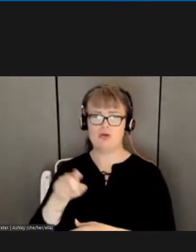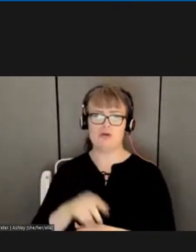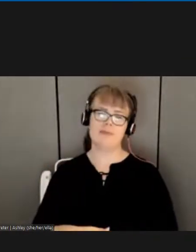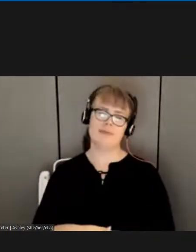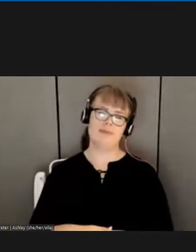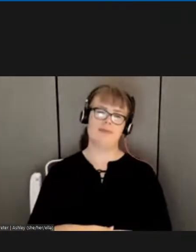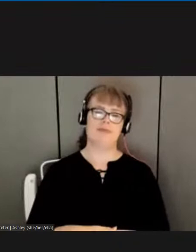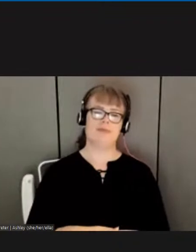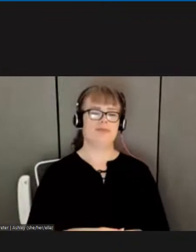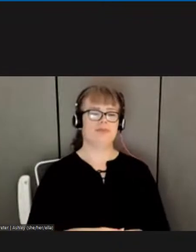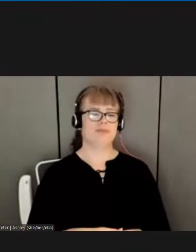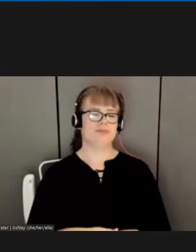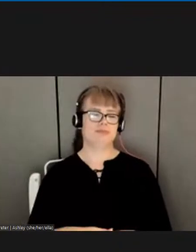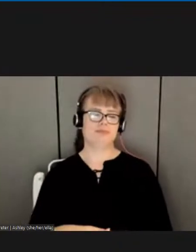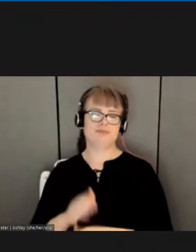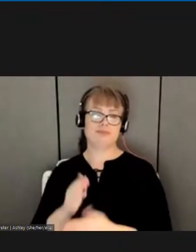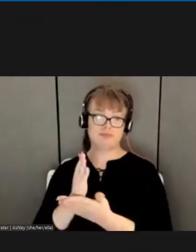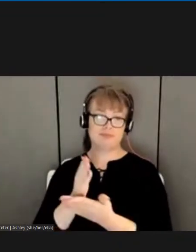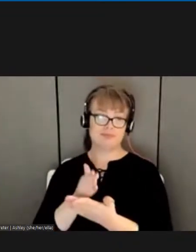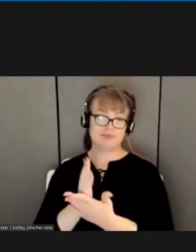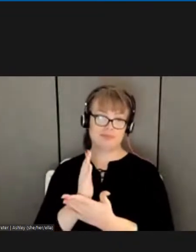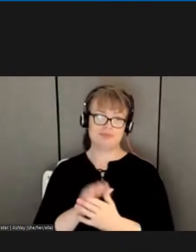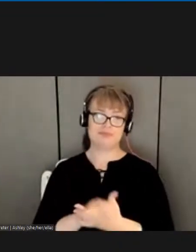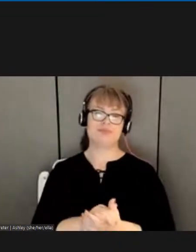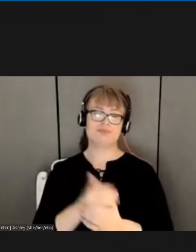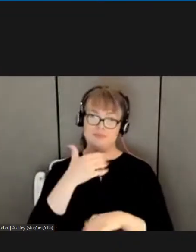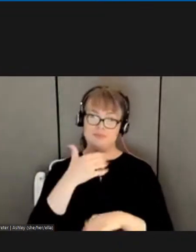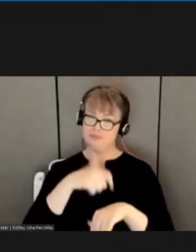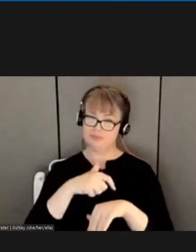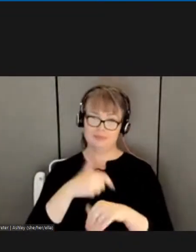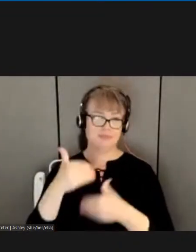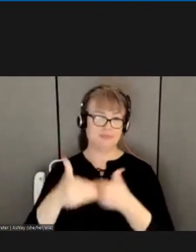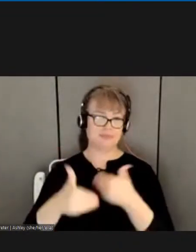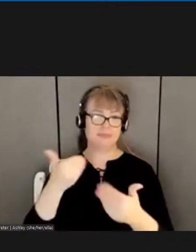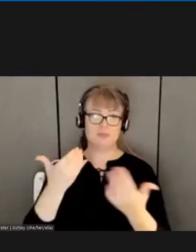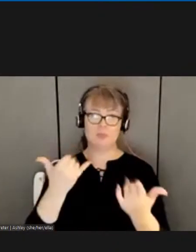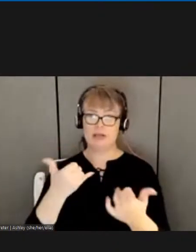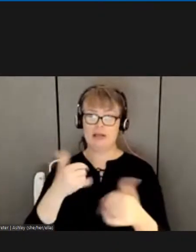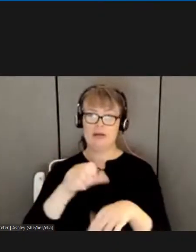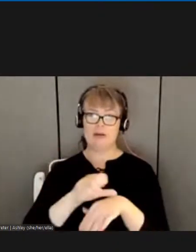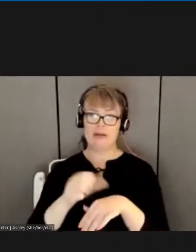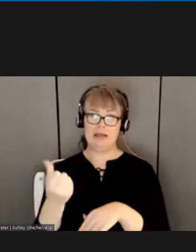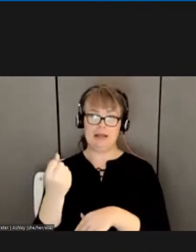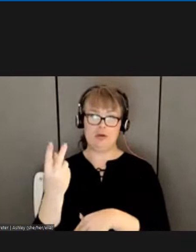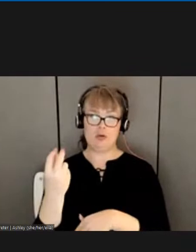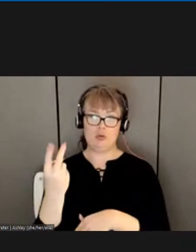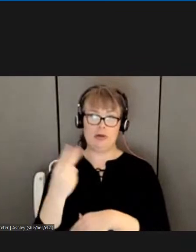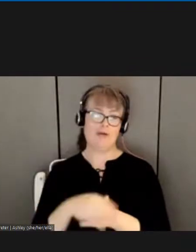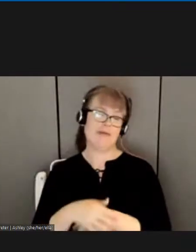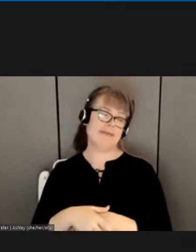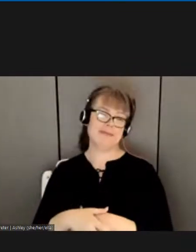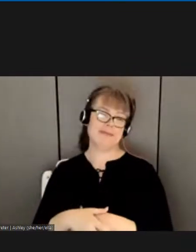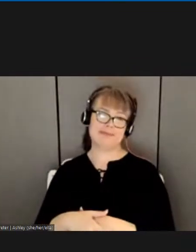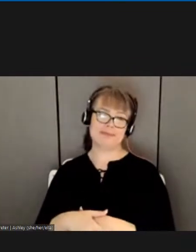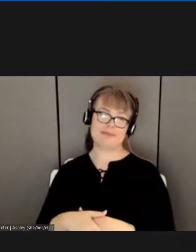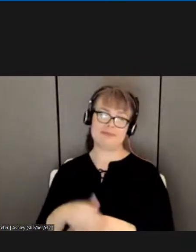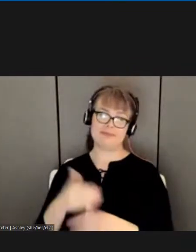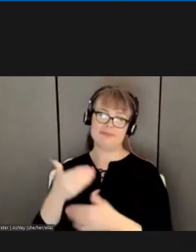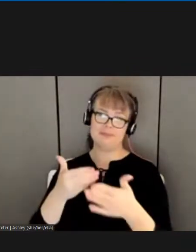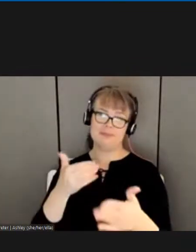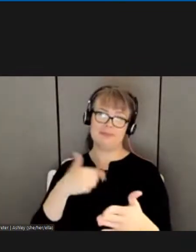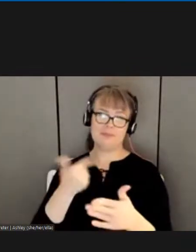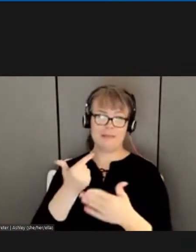all righty we're in good time here it is 10 12 before i forget let me thank our